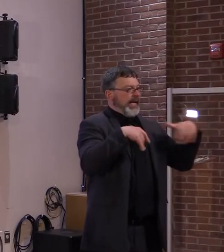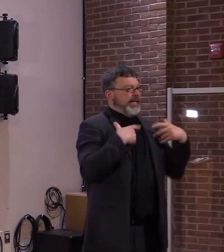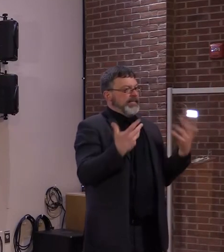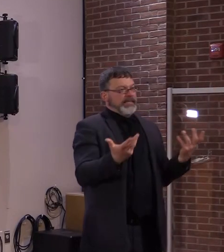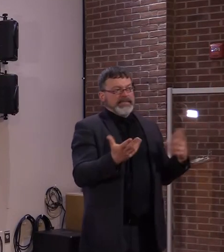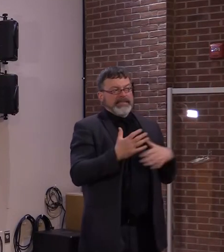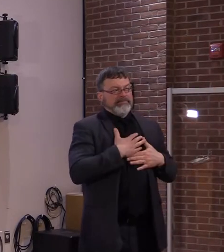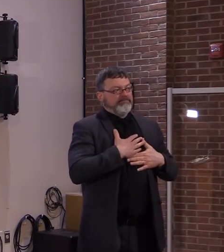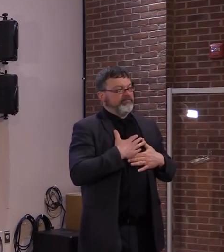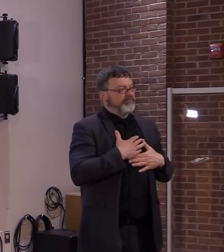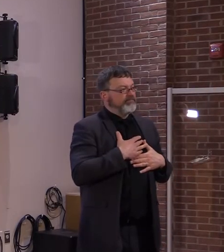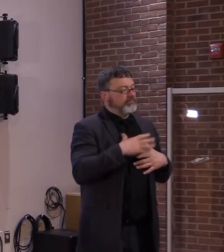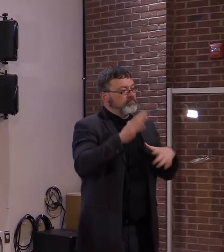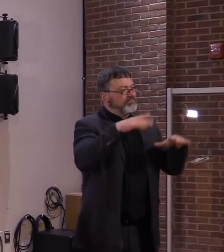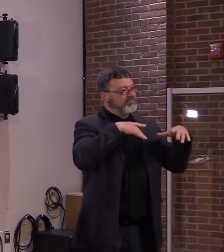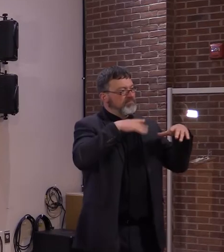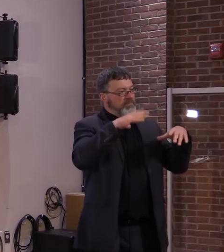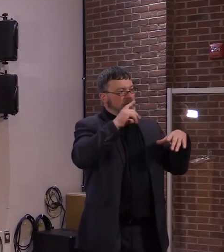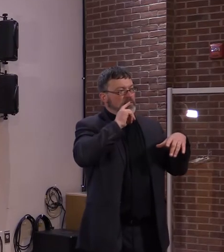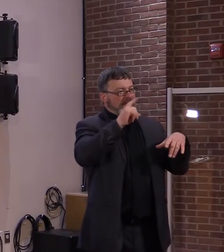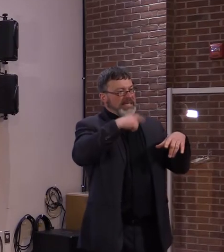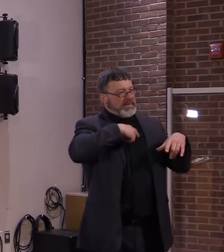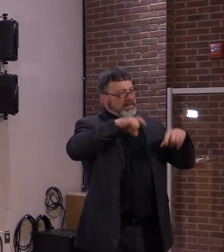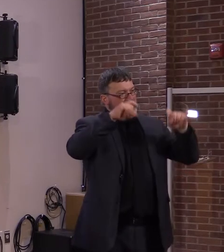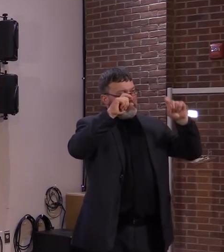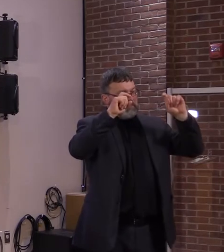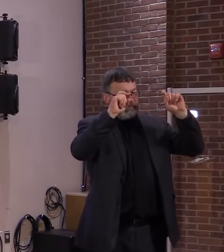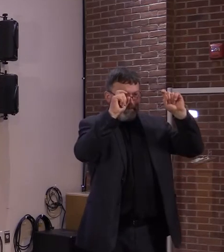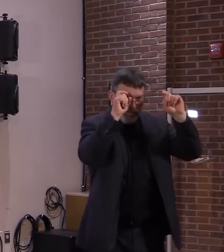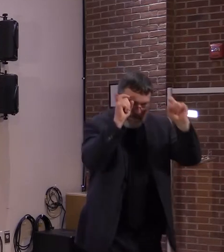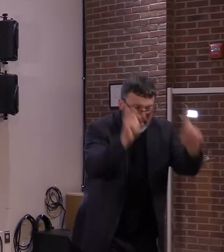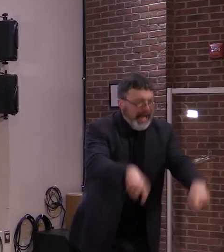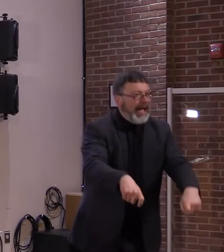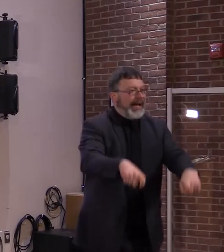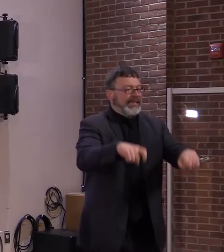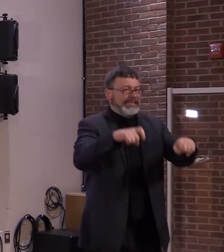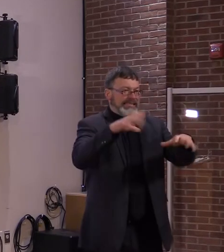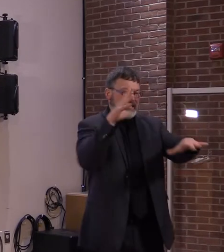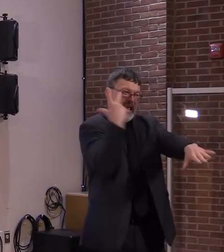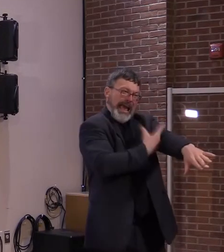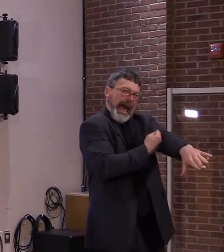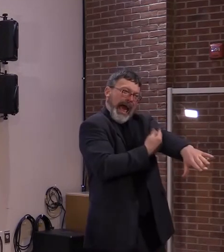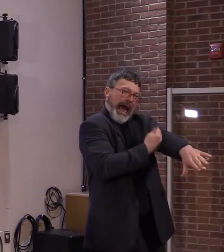of this under control worldwide is the key to success for all of us.